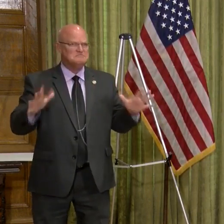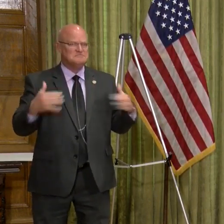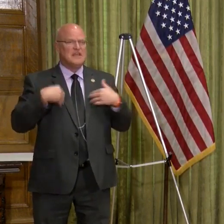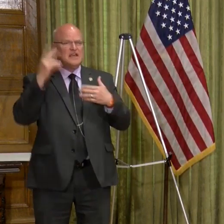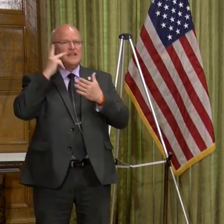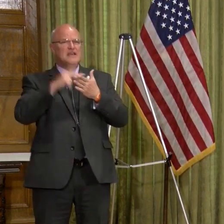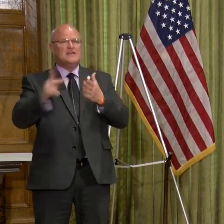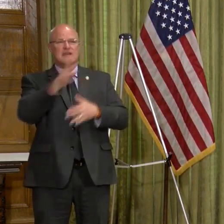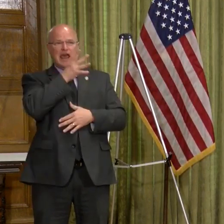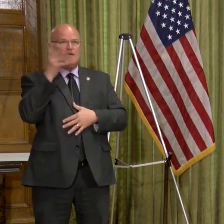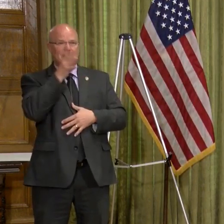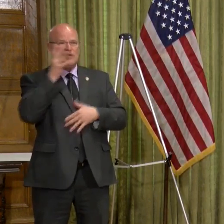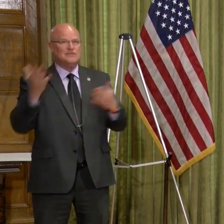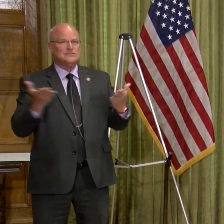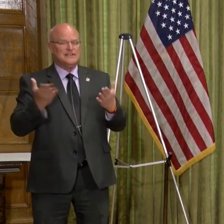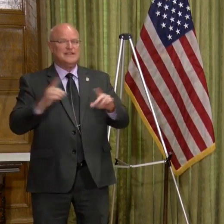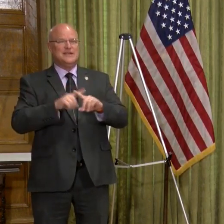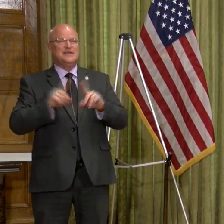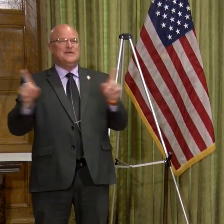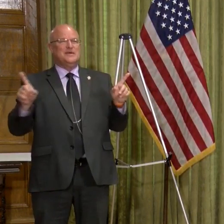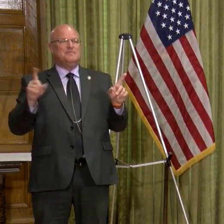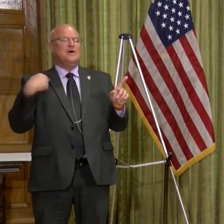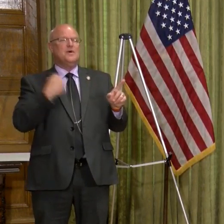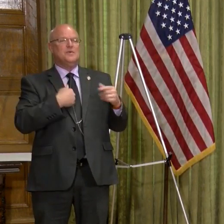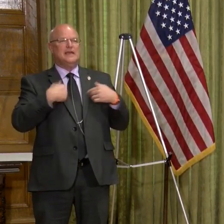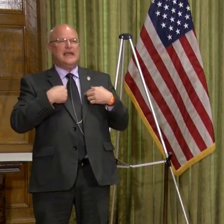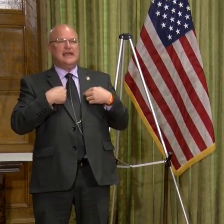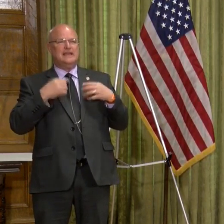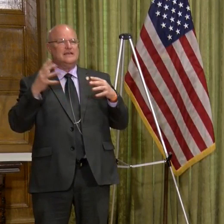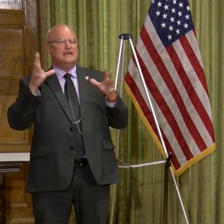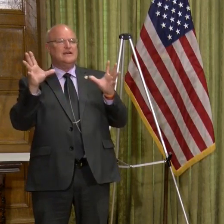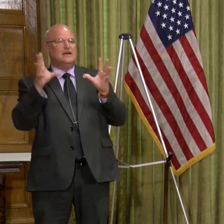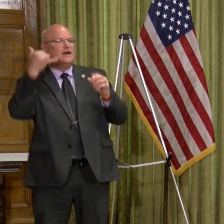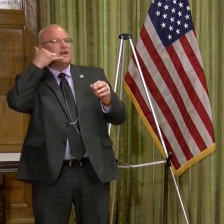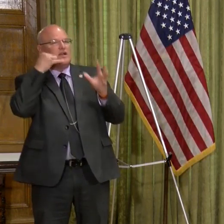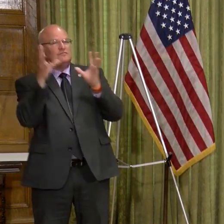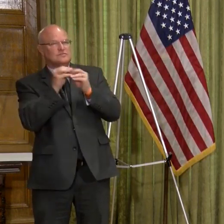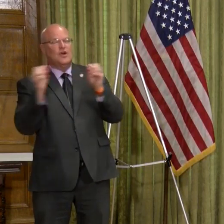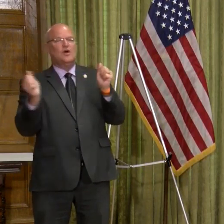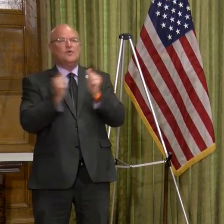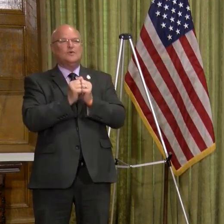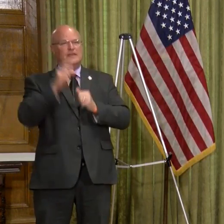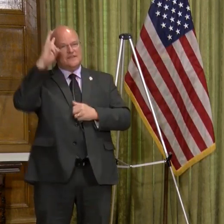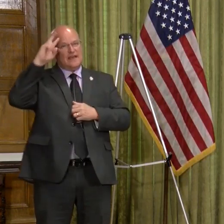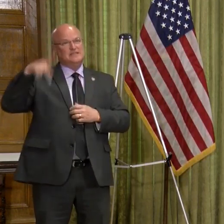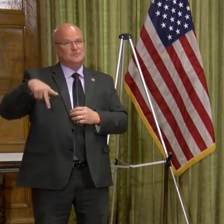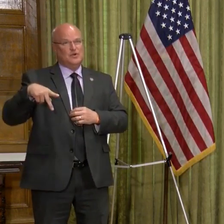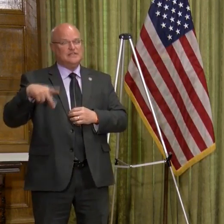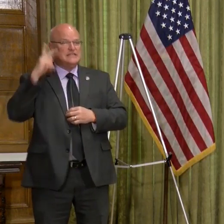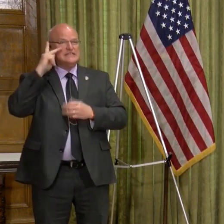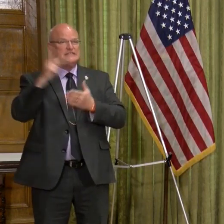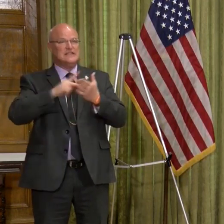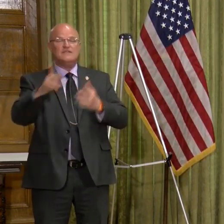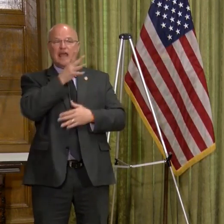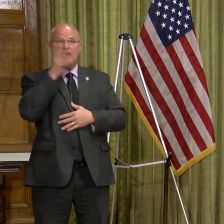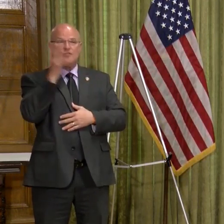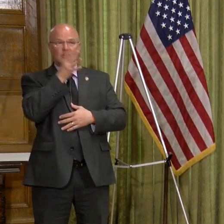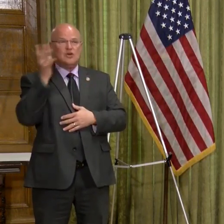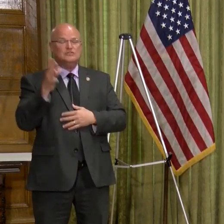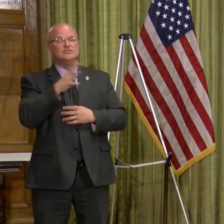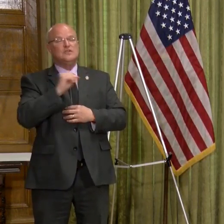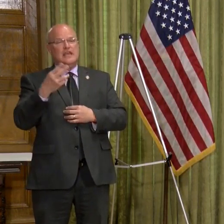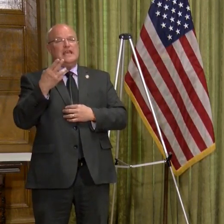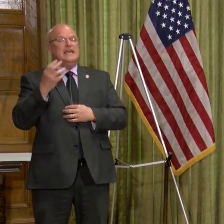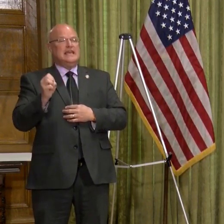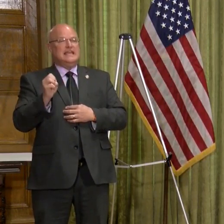had our Secretary of Agriculture here, but we had a conference call with the Vice President and Secretary of Agriculture, and